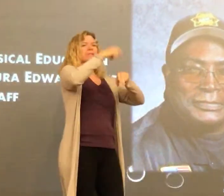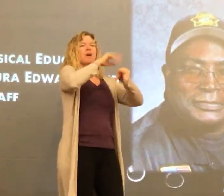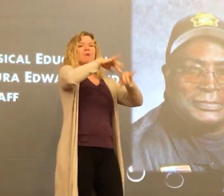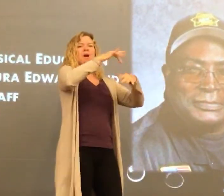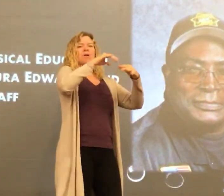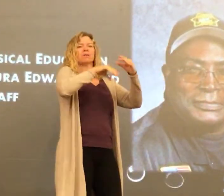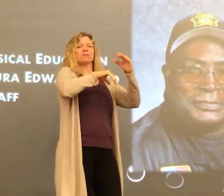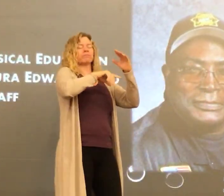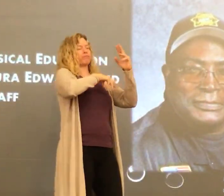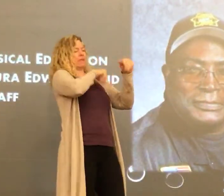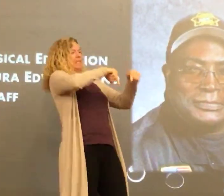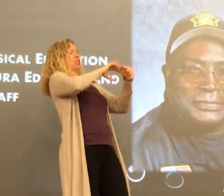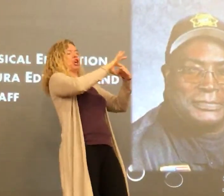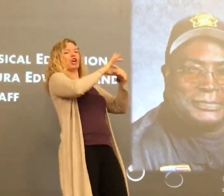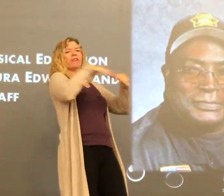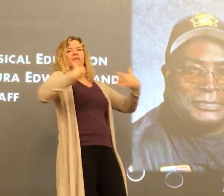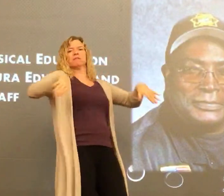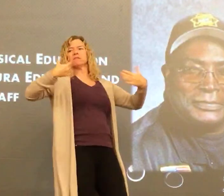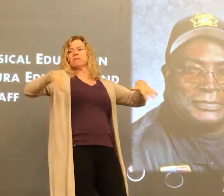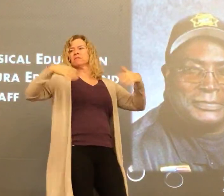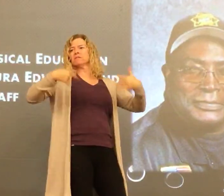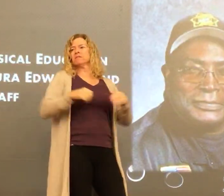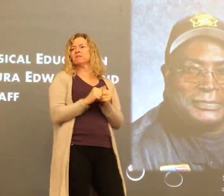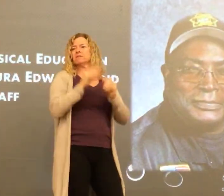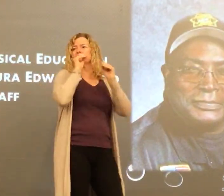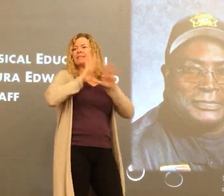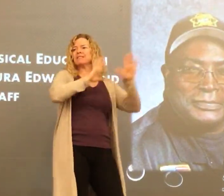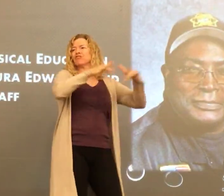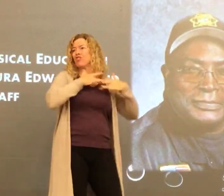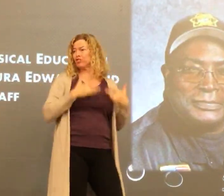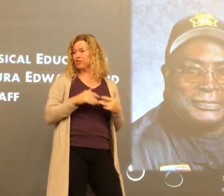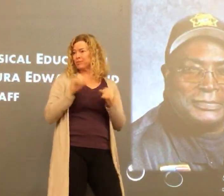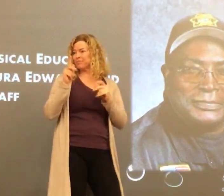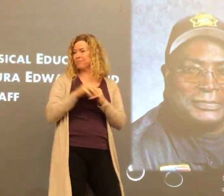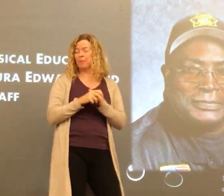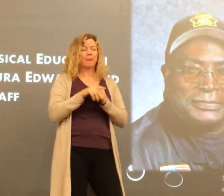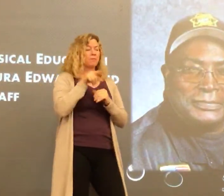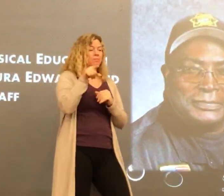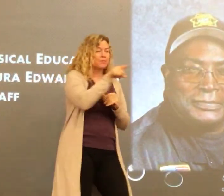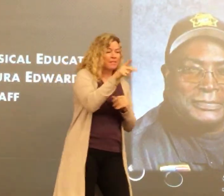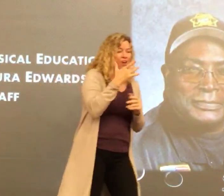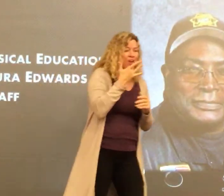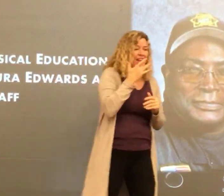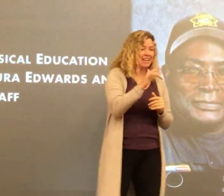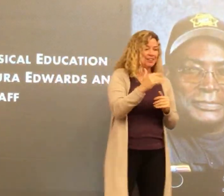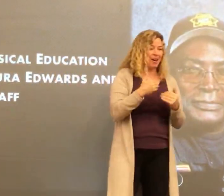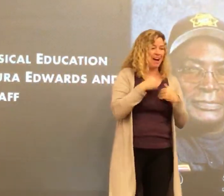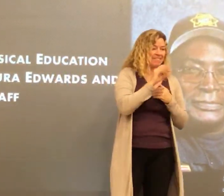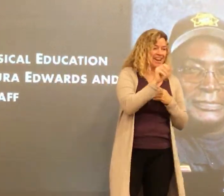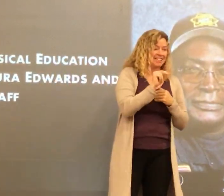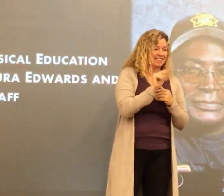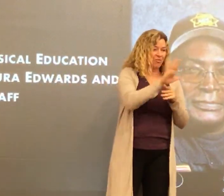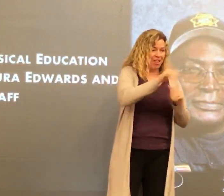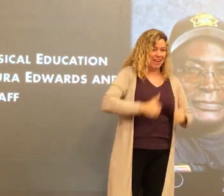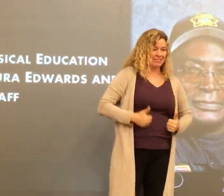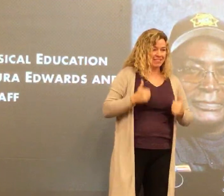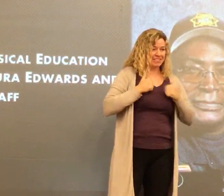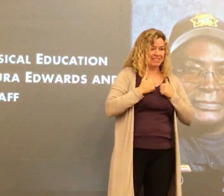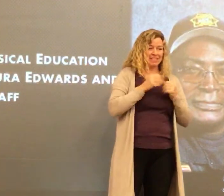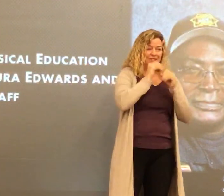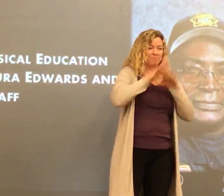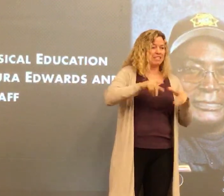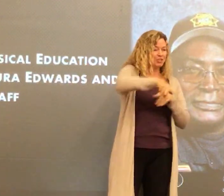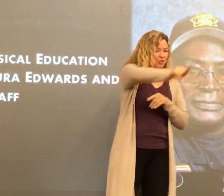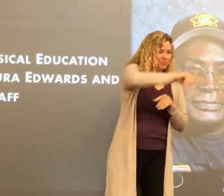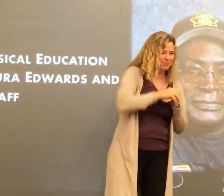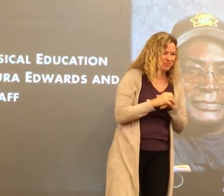to our advantage. We got to know him during his short time on earth. Bless his heart. We're very fortunate